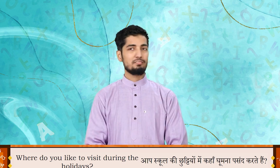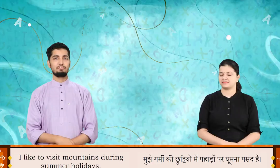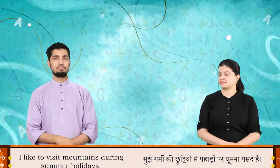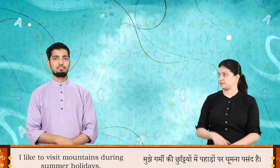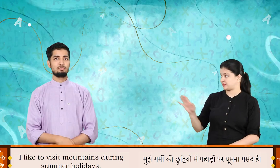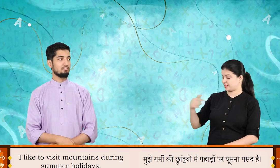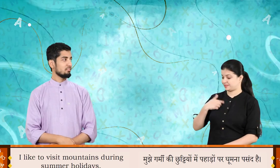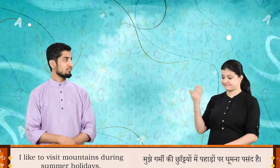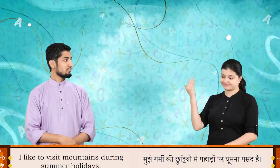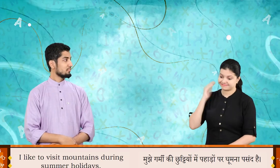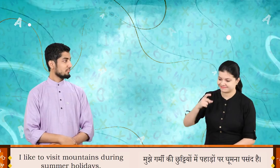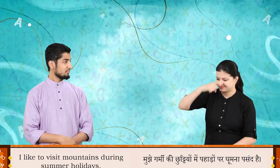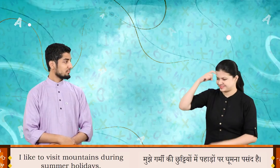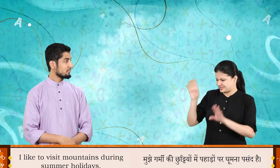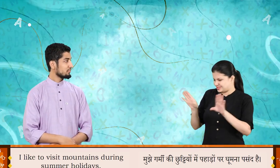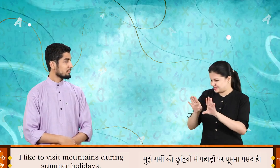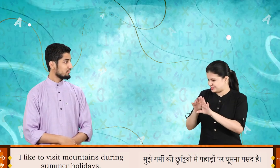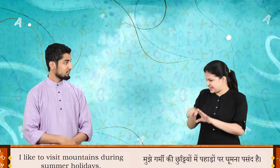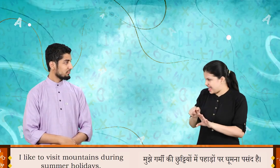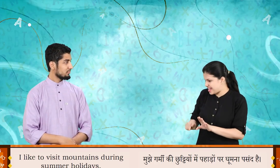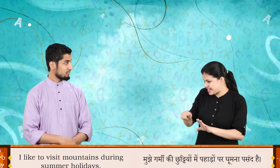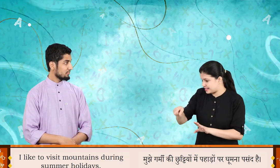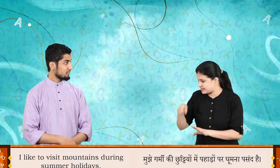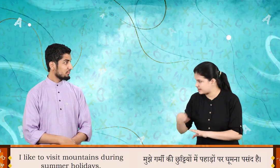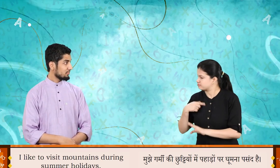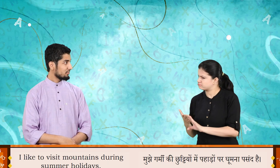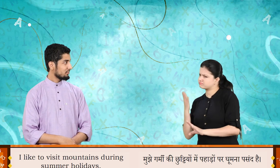I like to visit mountains during summer holidays.